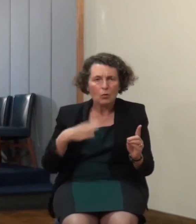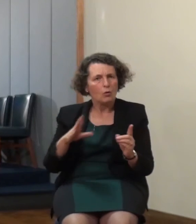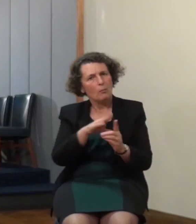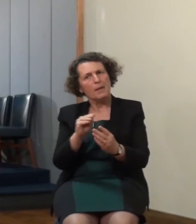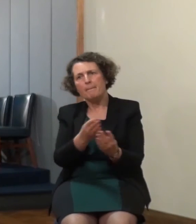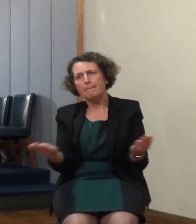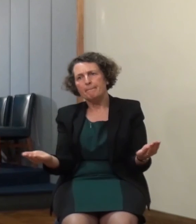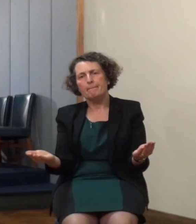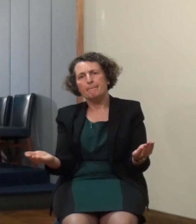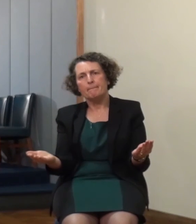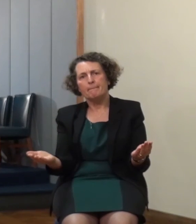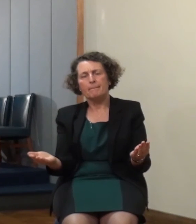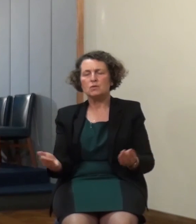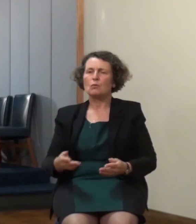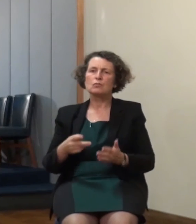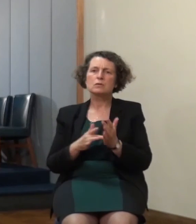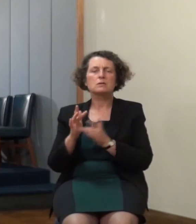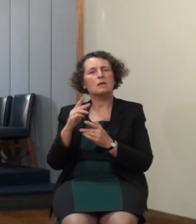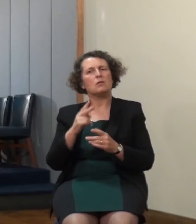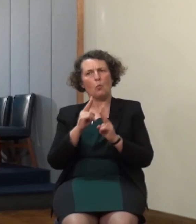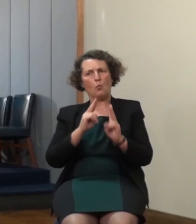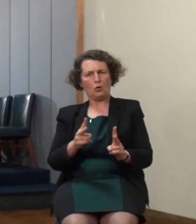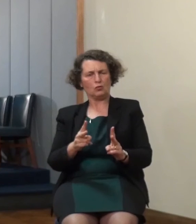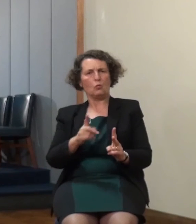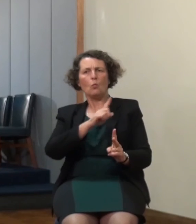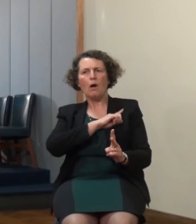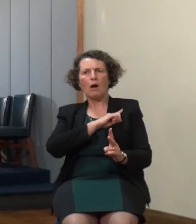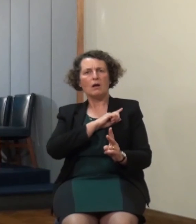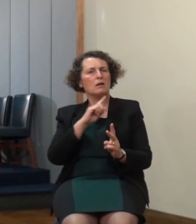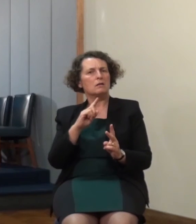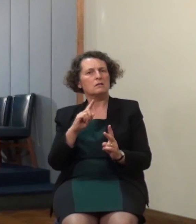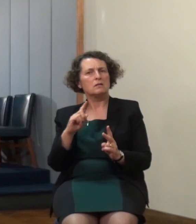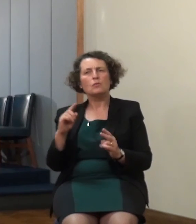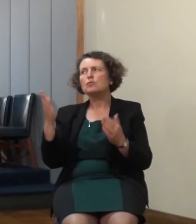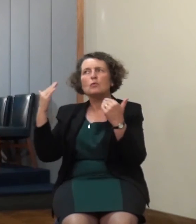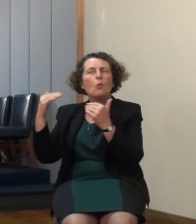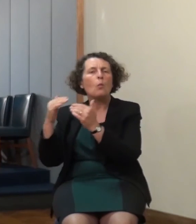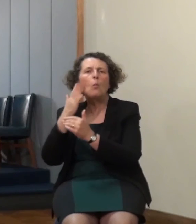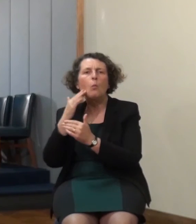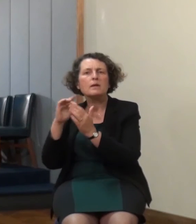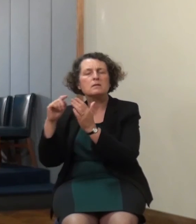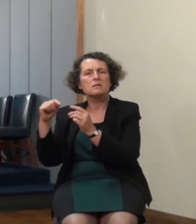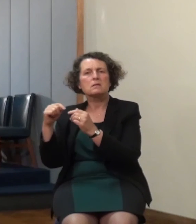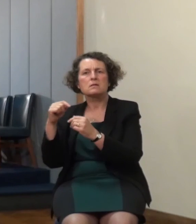neither the day nor the hour wherein the son of man cometh let's close our thinking